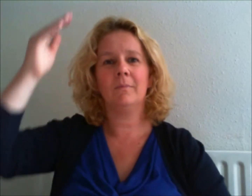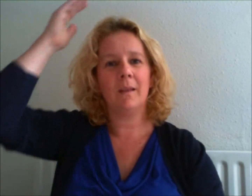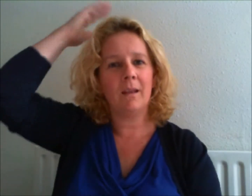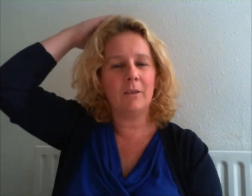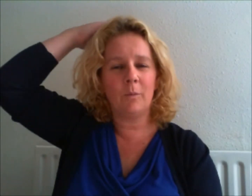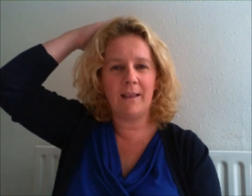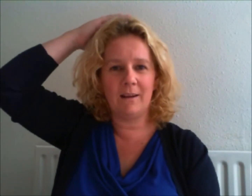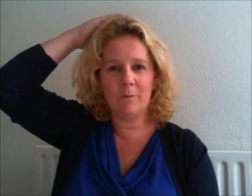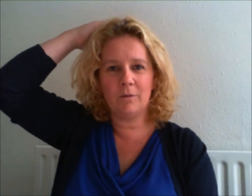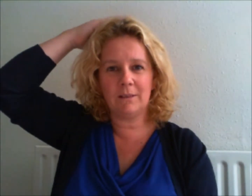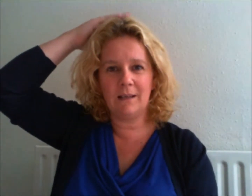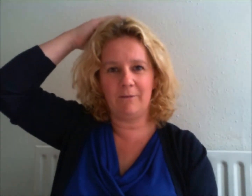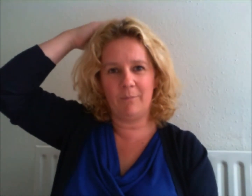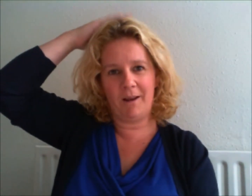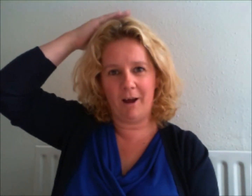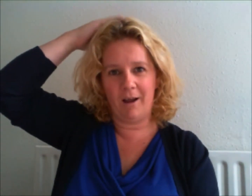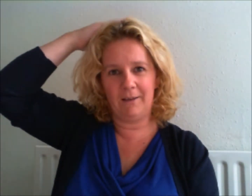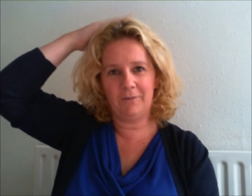The way that I want to live my life.